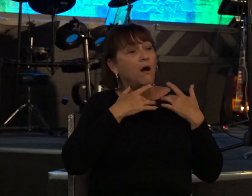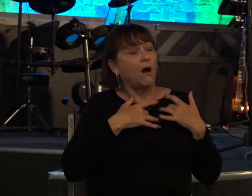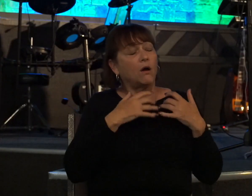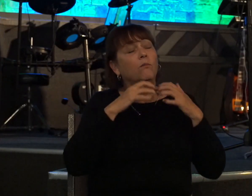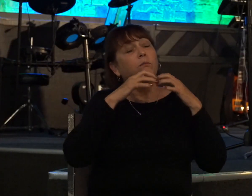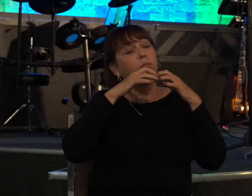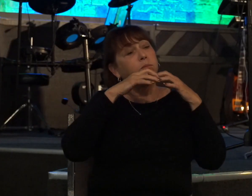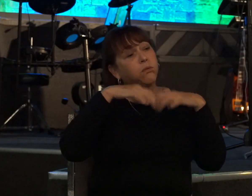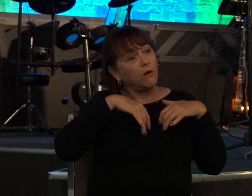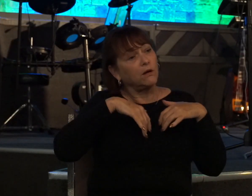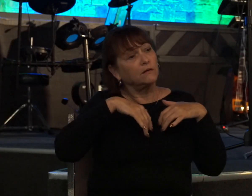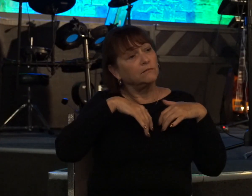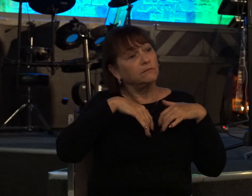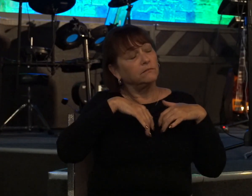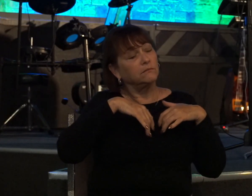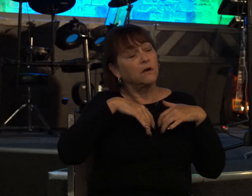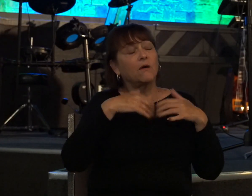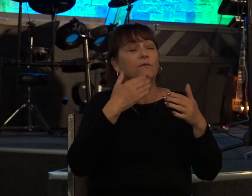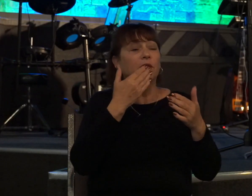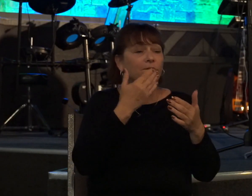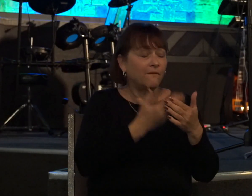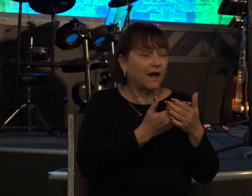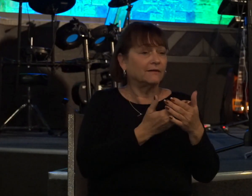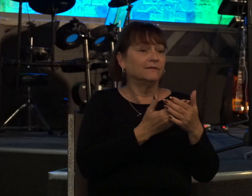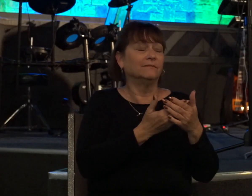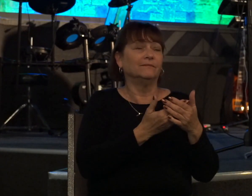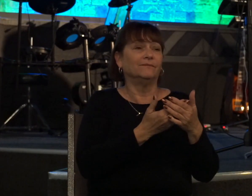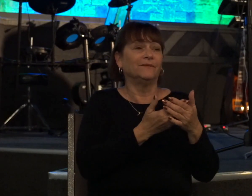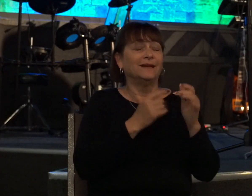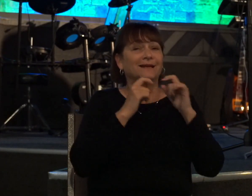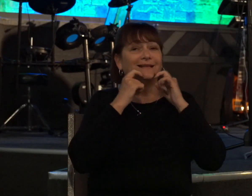over the fact that he had sinned against God